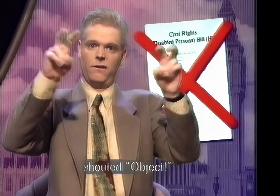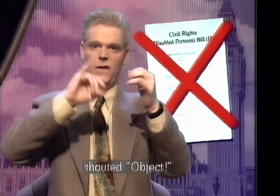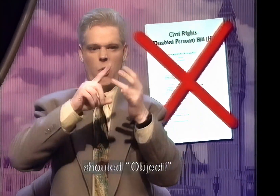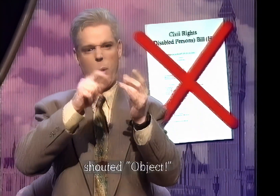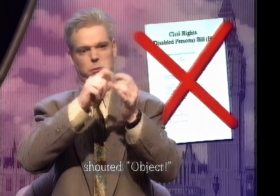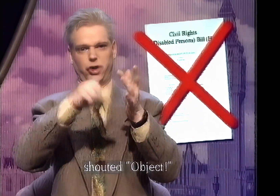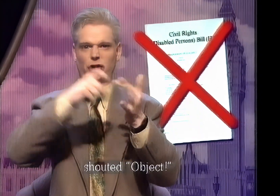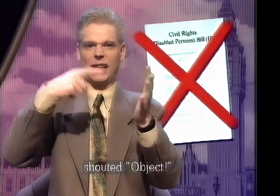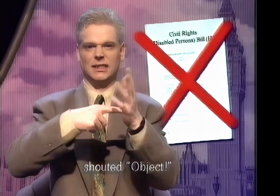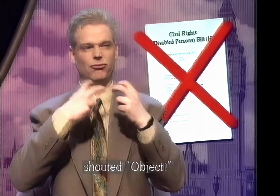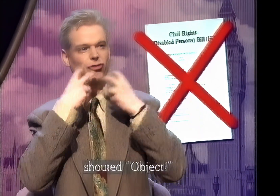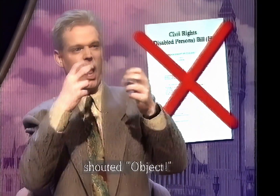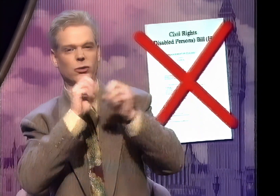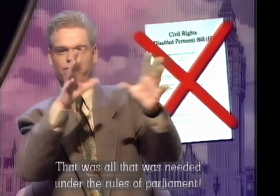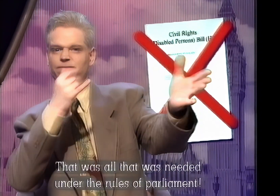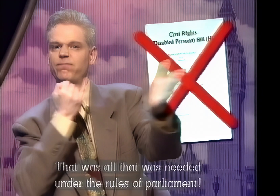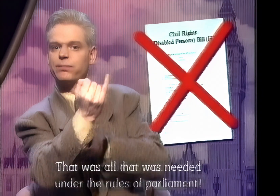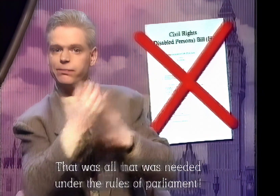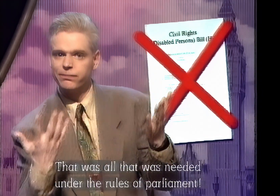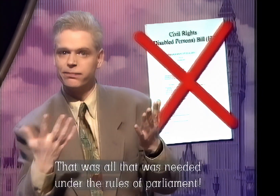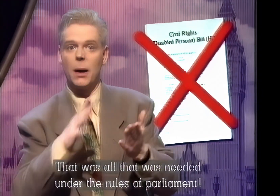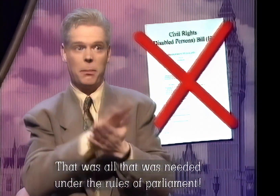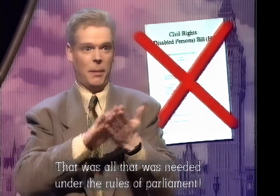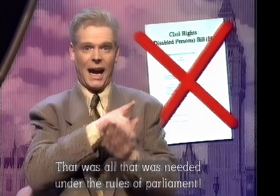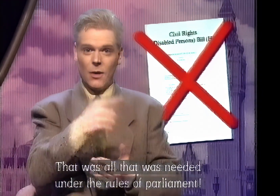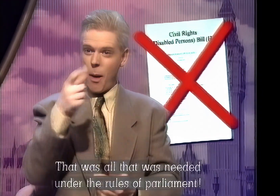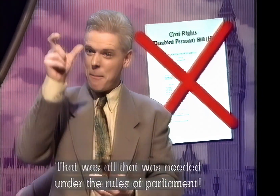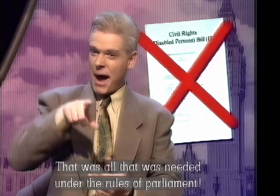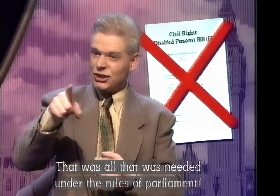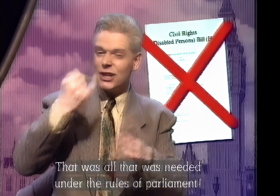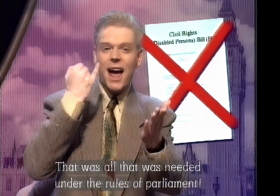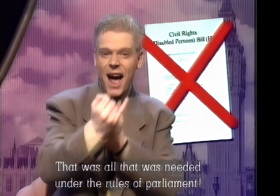Shouted object. That was all that was needed under the rules of Parliament.